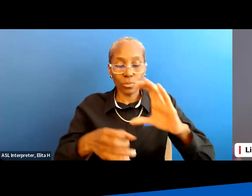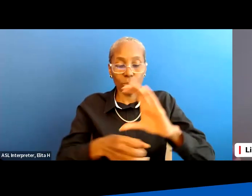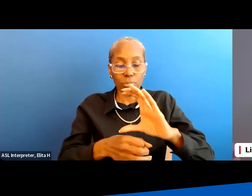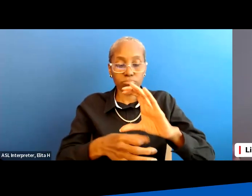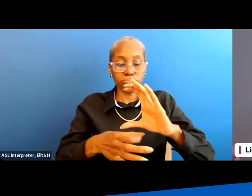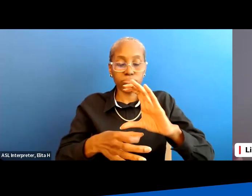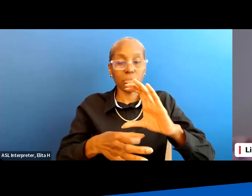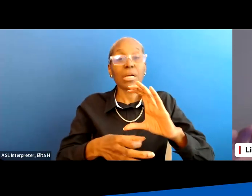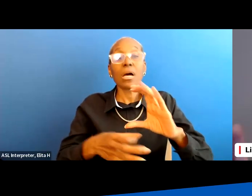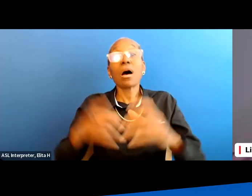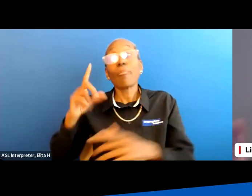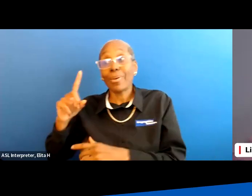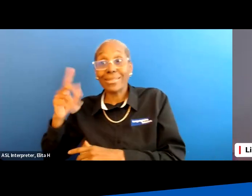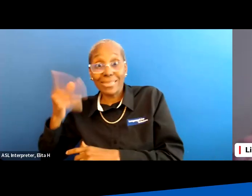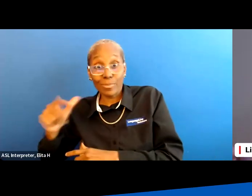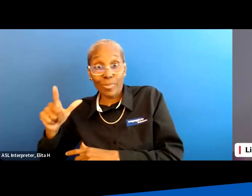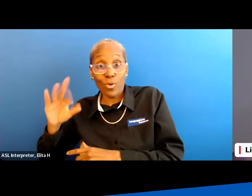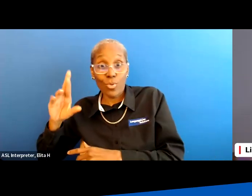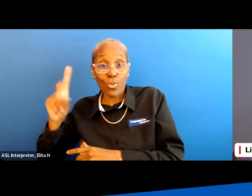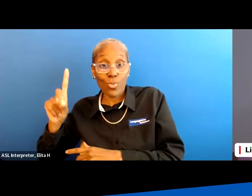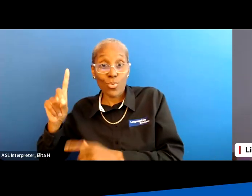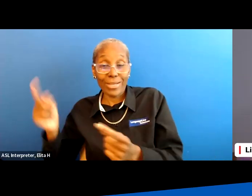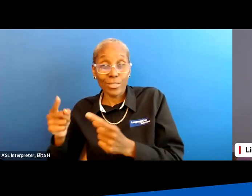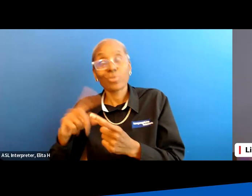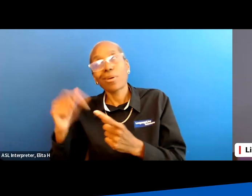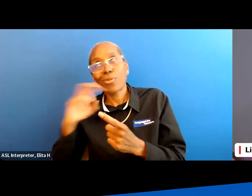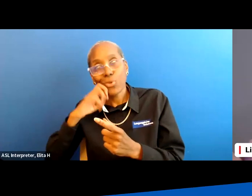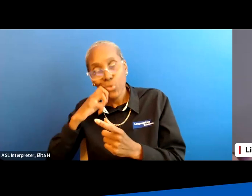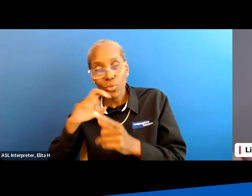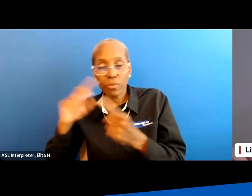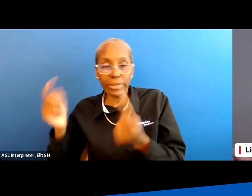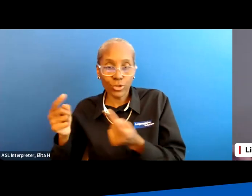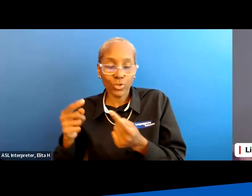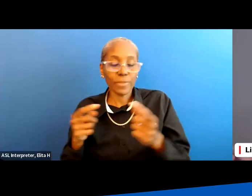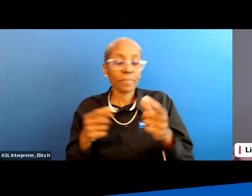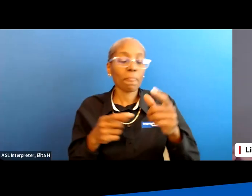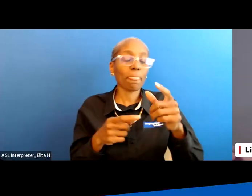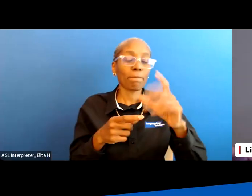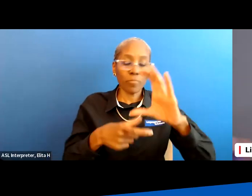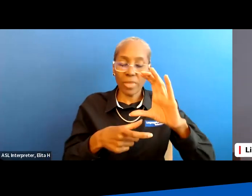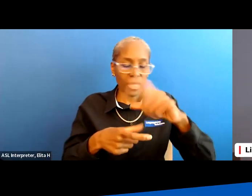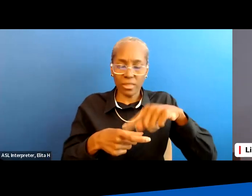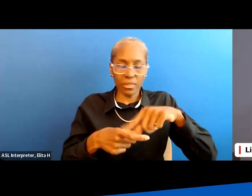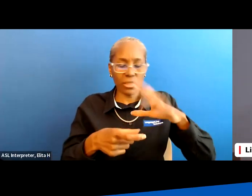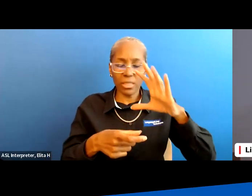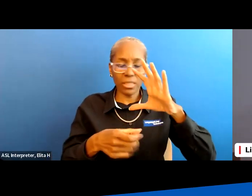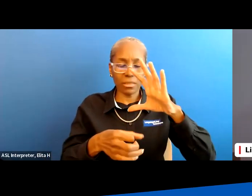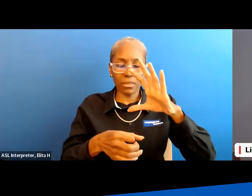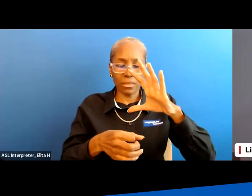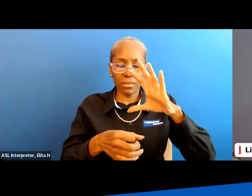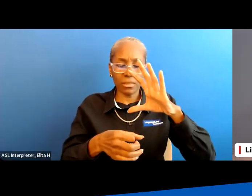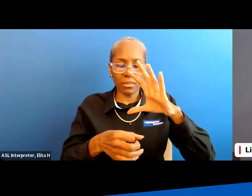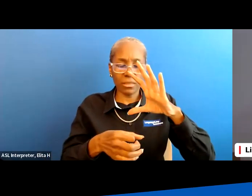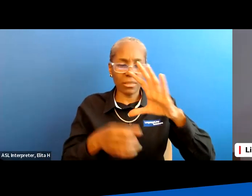in spinal cord injury some and and other neurological injuries sometimes it gets out of coordination with your